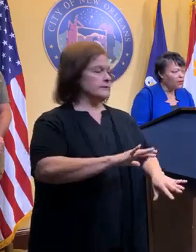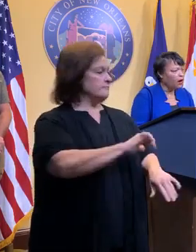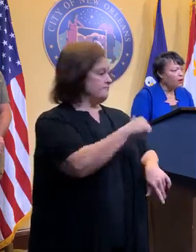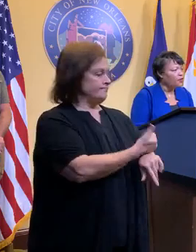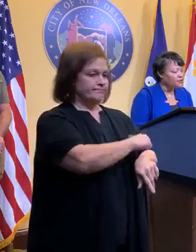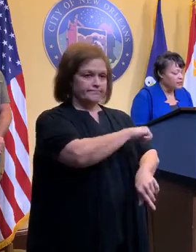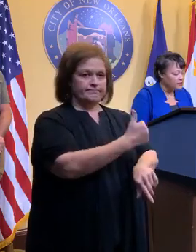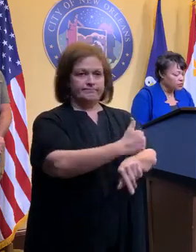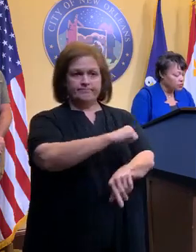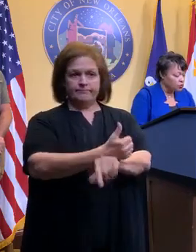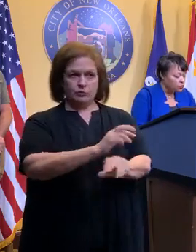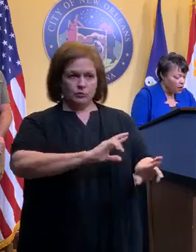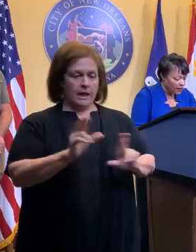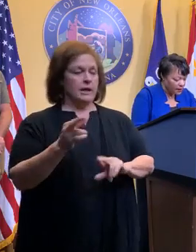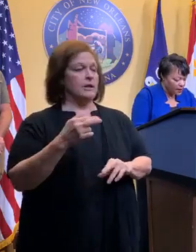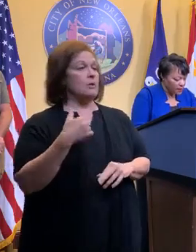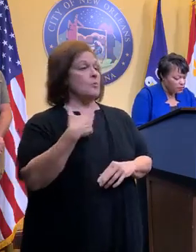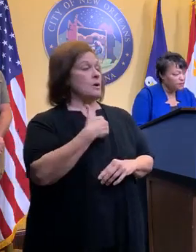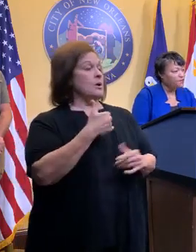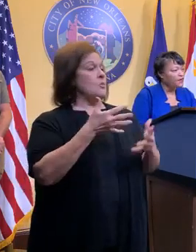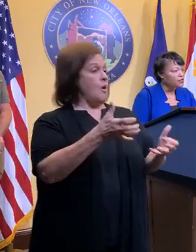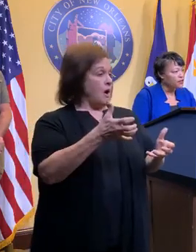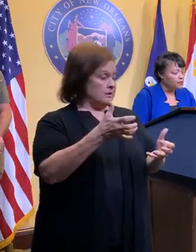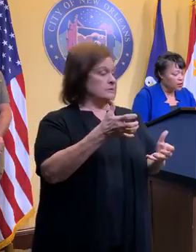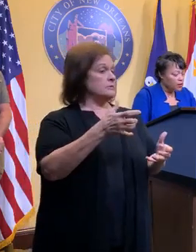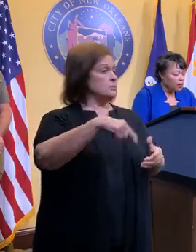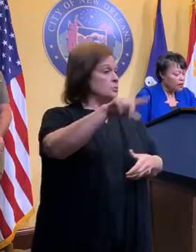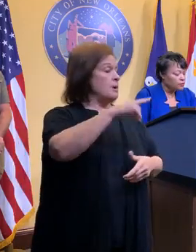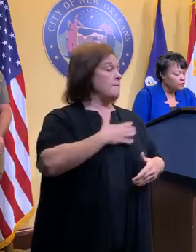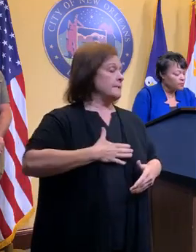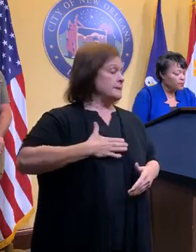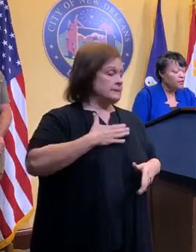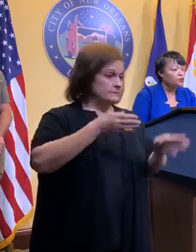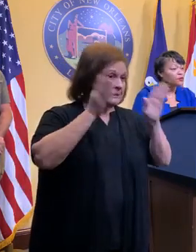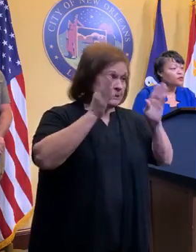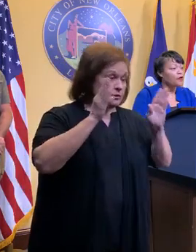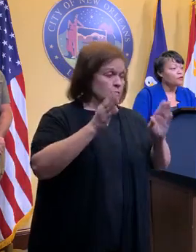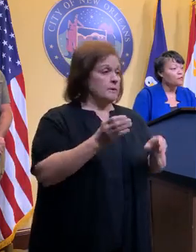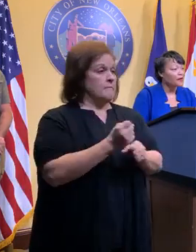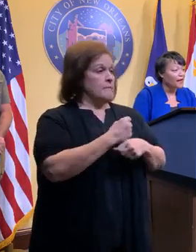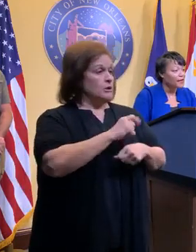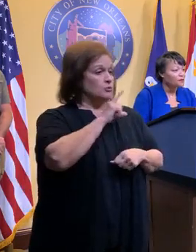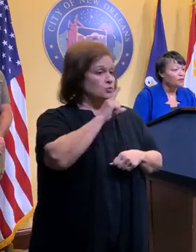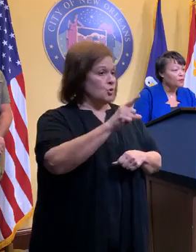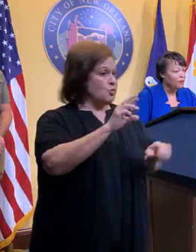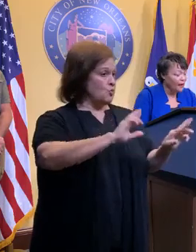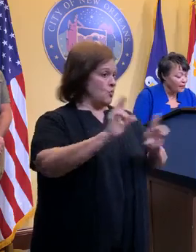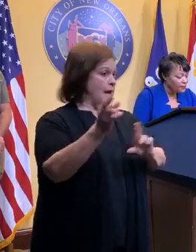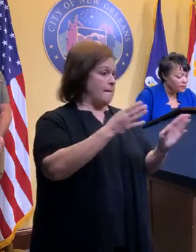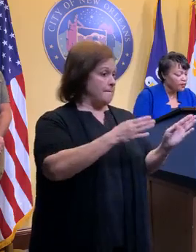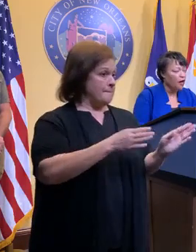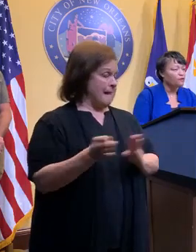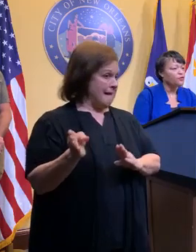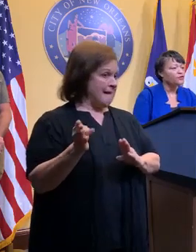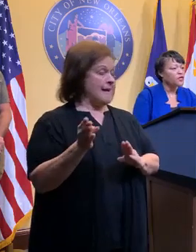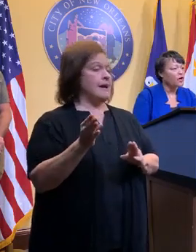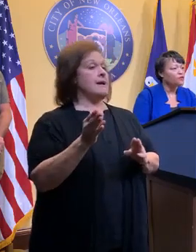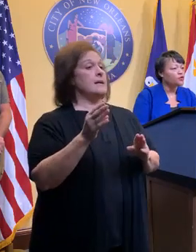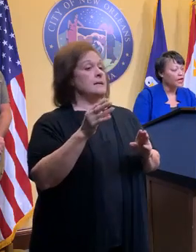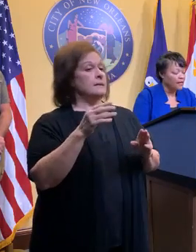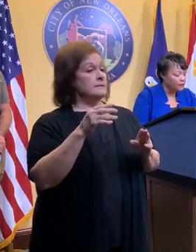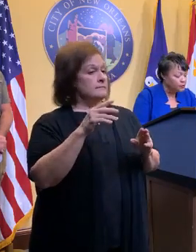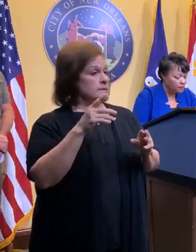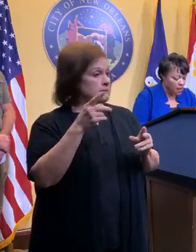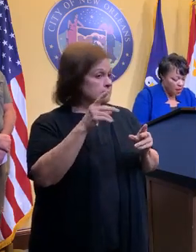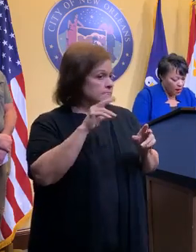We want our residents to, one, just be vigilant. Make sure that you have a plan to be prepared. Look out for